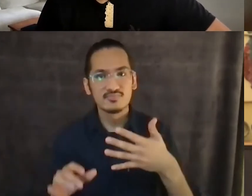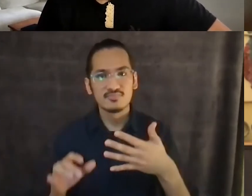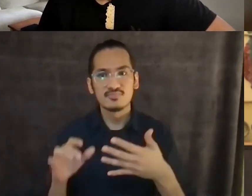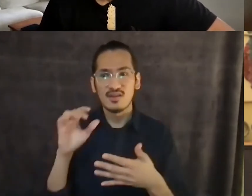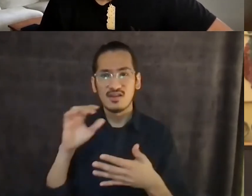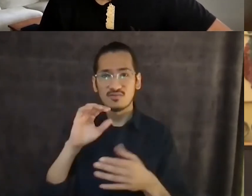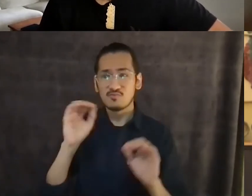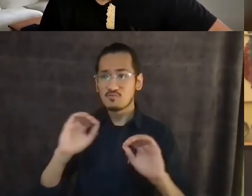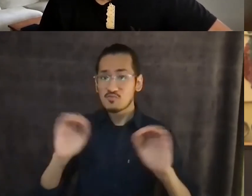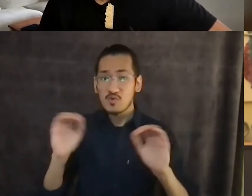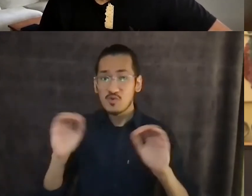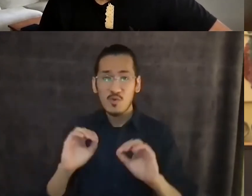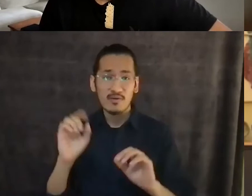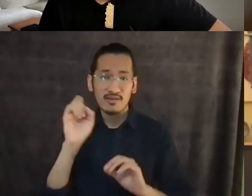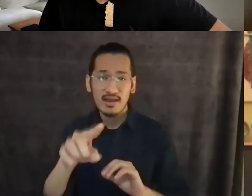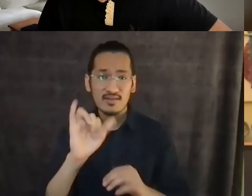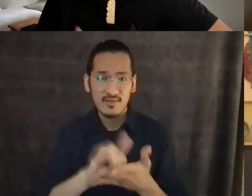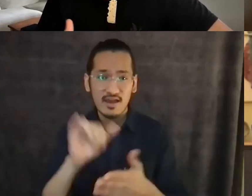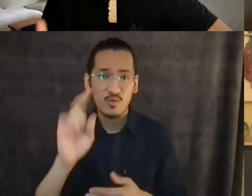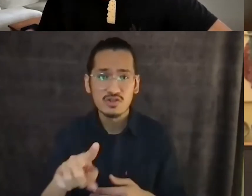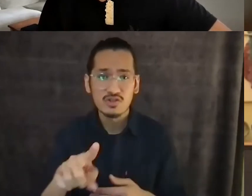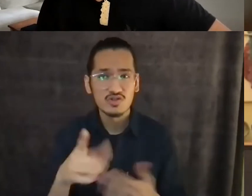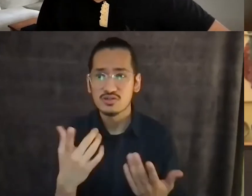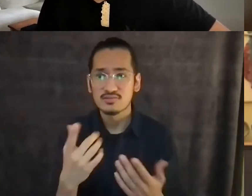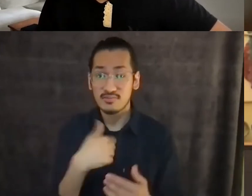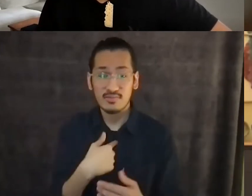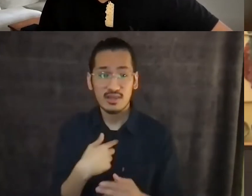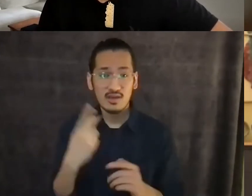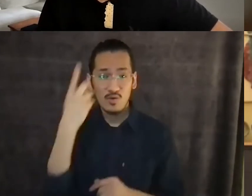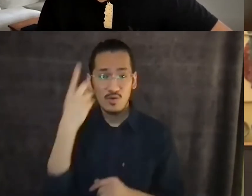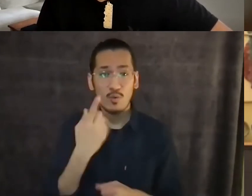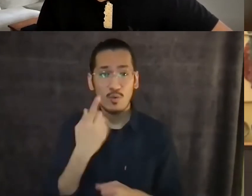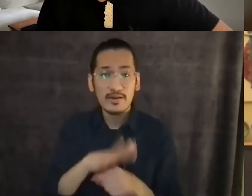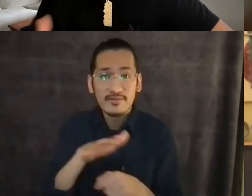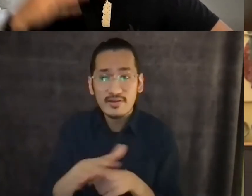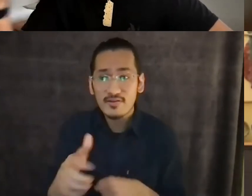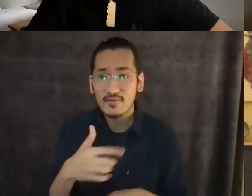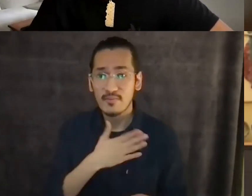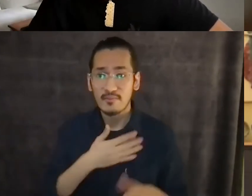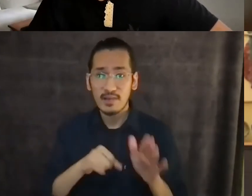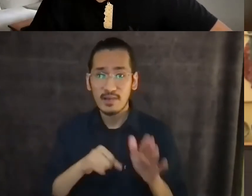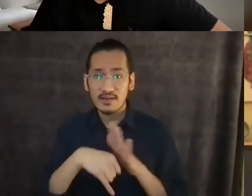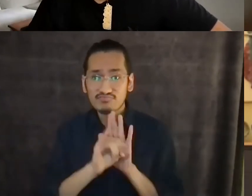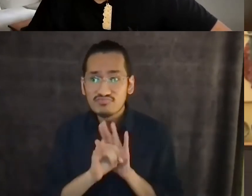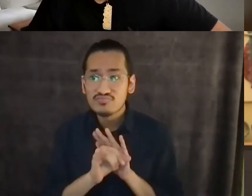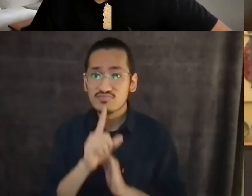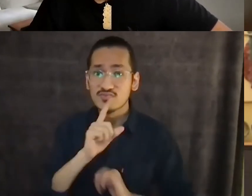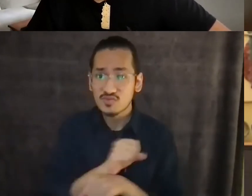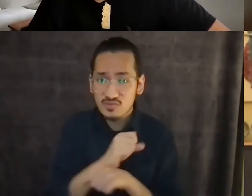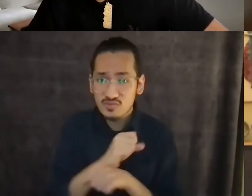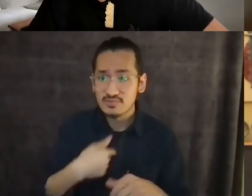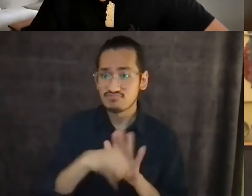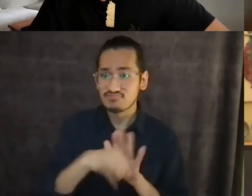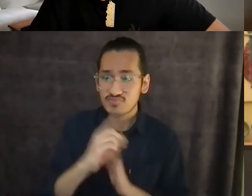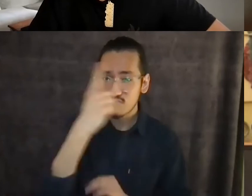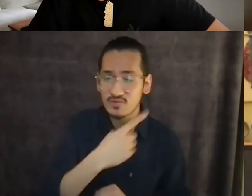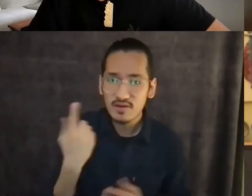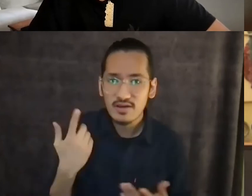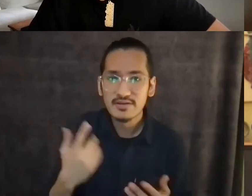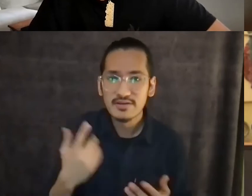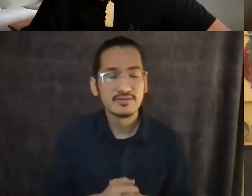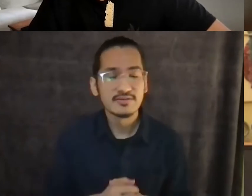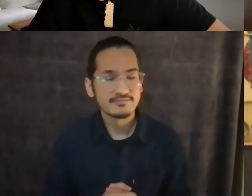Hawaiian enough? Um, or is it okay that I'm here? In fact, hundreds of people came up to me over the course of months